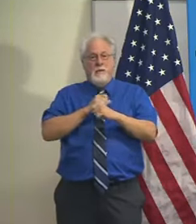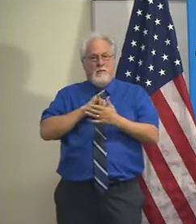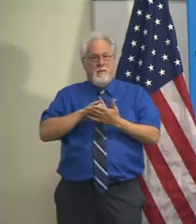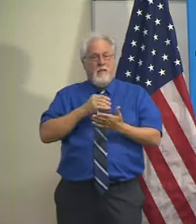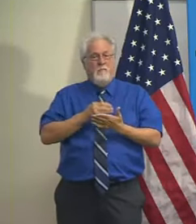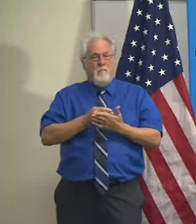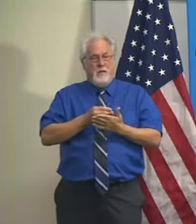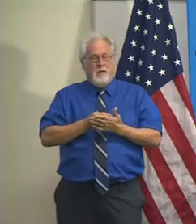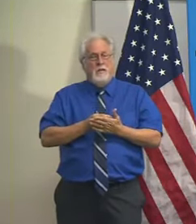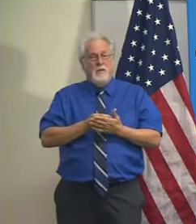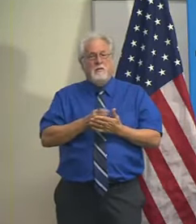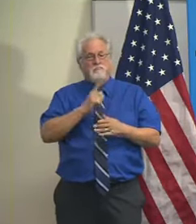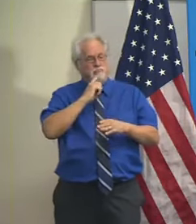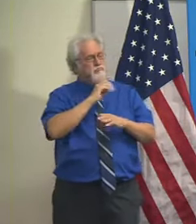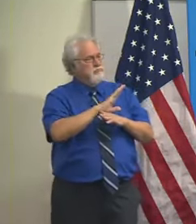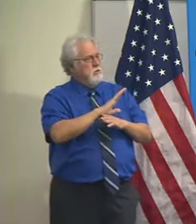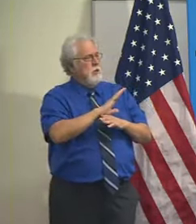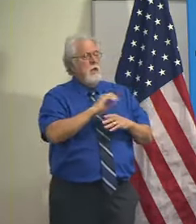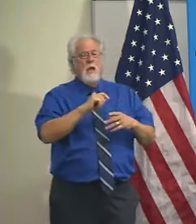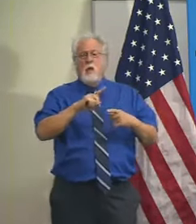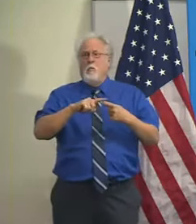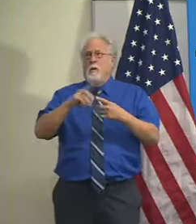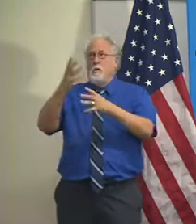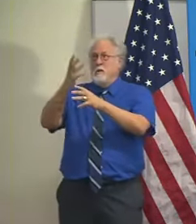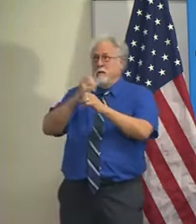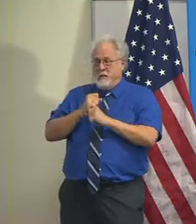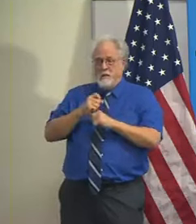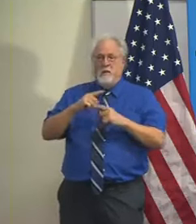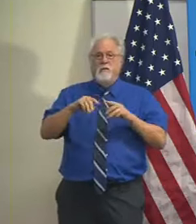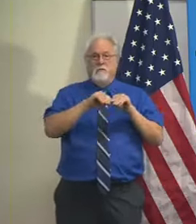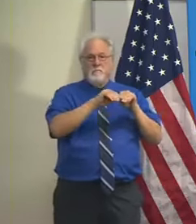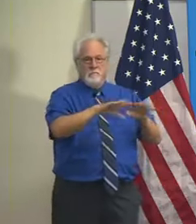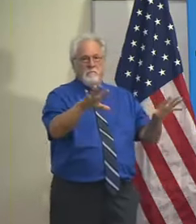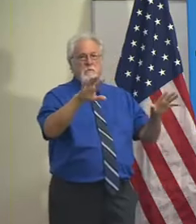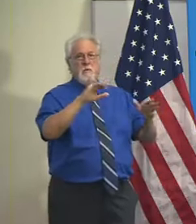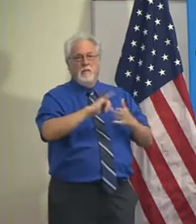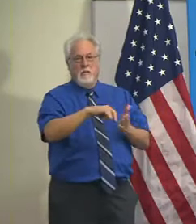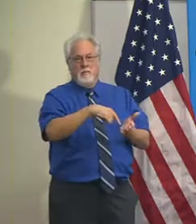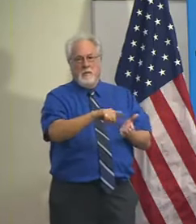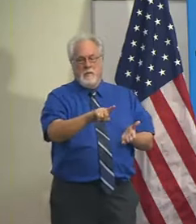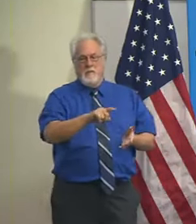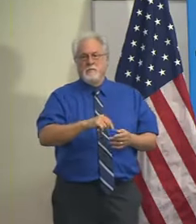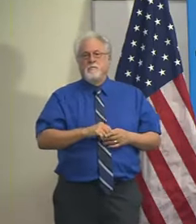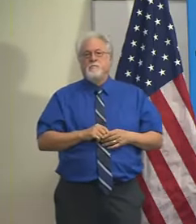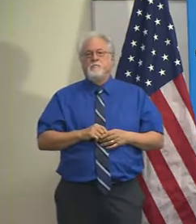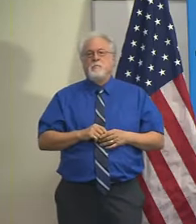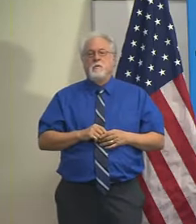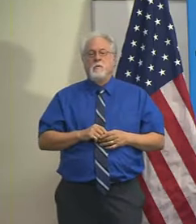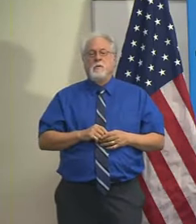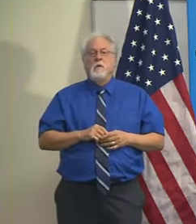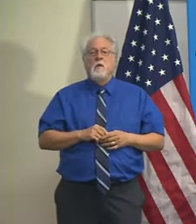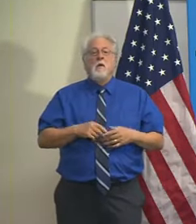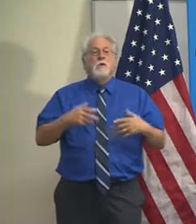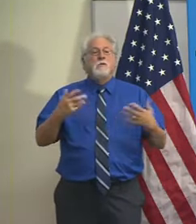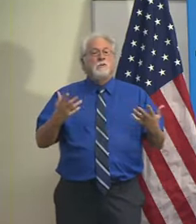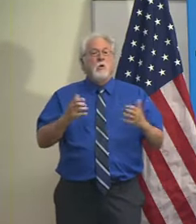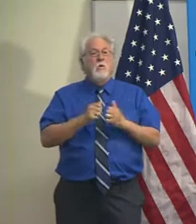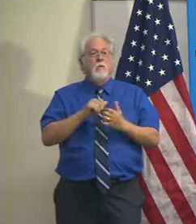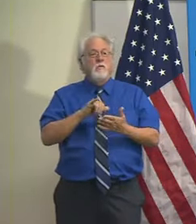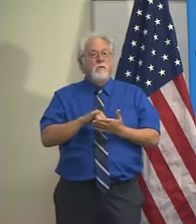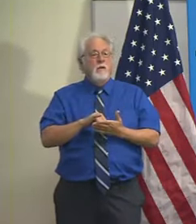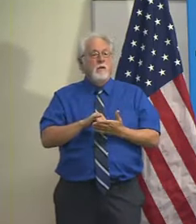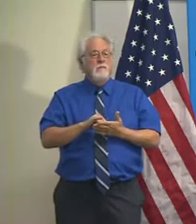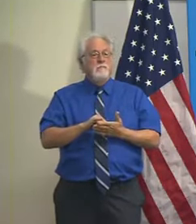funding, we've been assured. And as soon as that happens, we will get those payments out as well. And so with that,